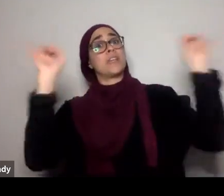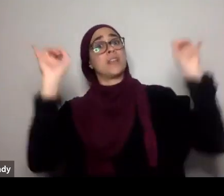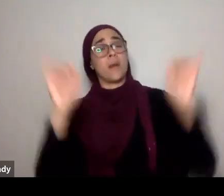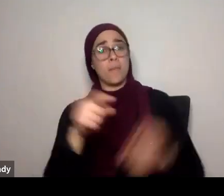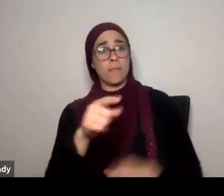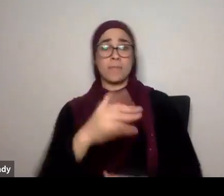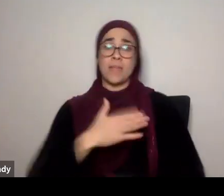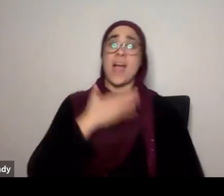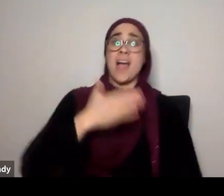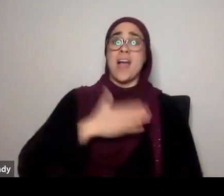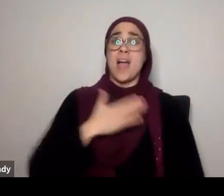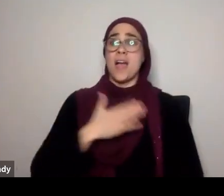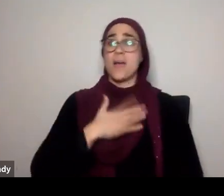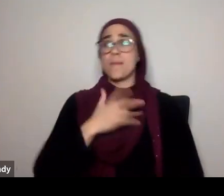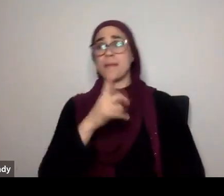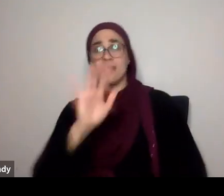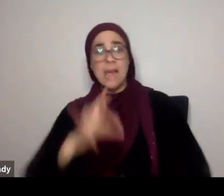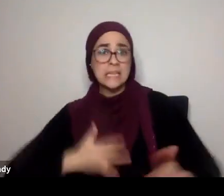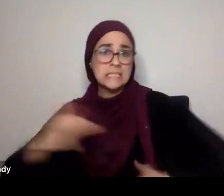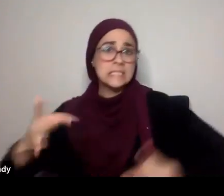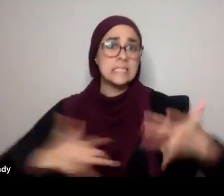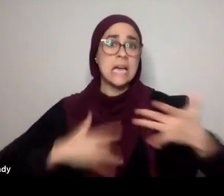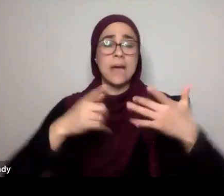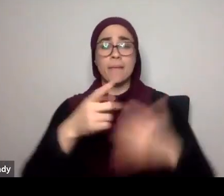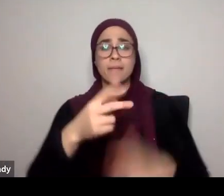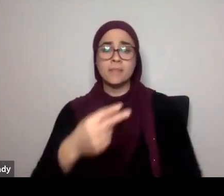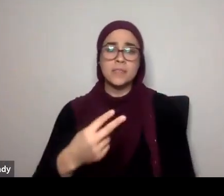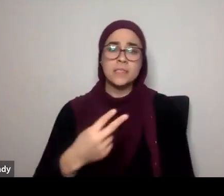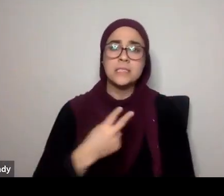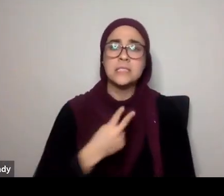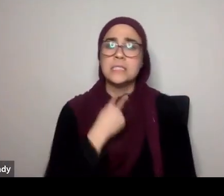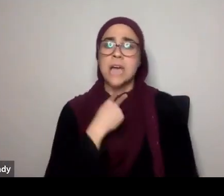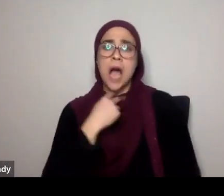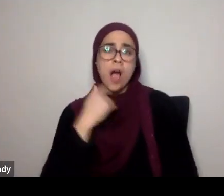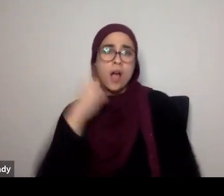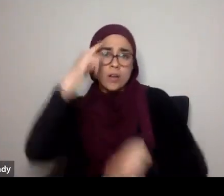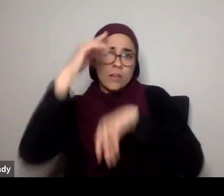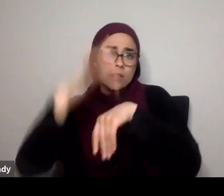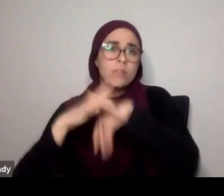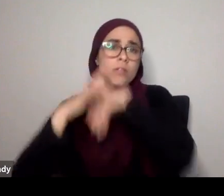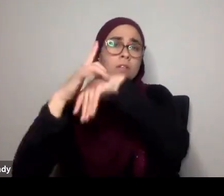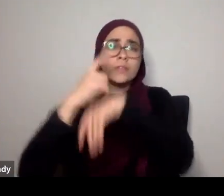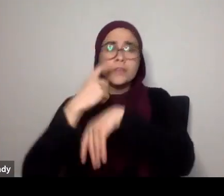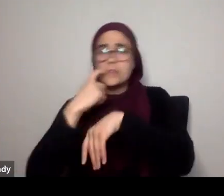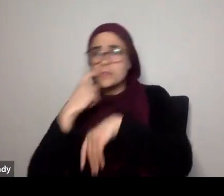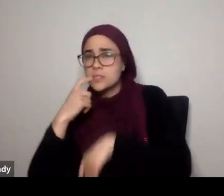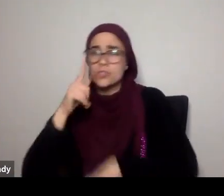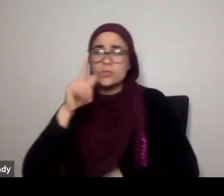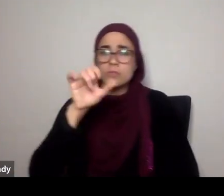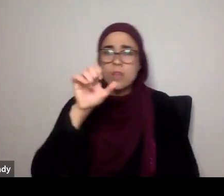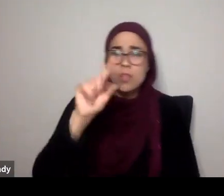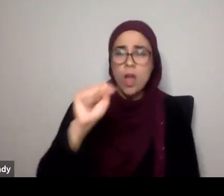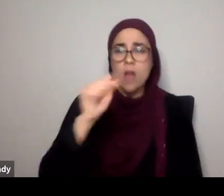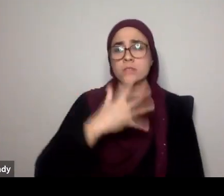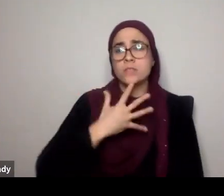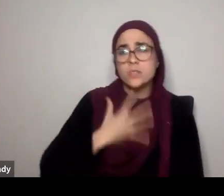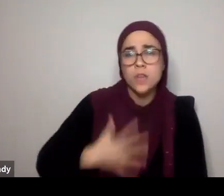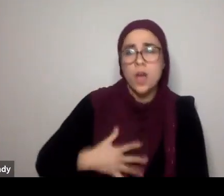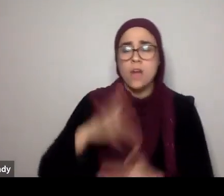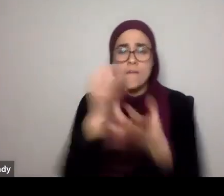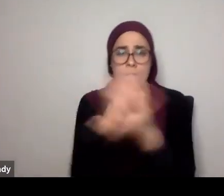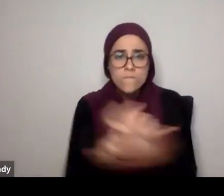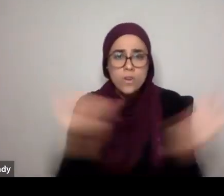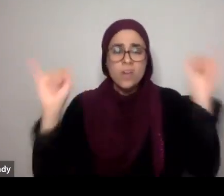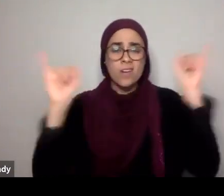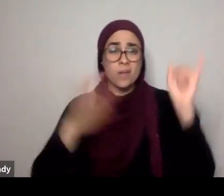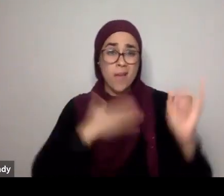joyous, that misery is excitement, to be stuck in lusts, and desires, and to be addicted, to all of that, is happiness, it's freedom, it's joy, no, it's